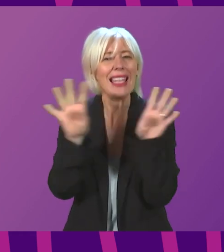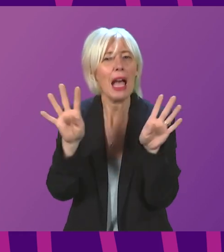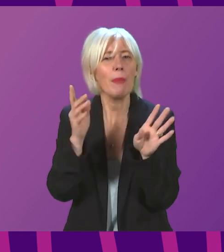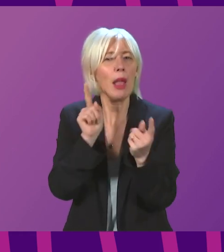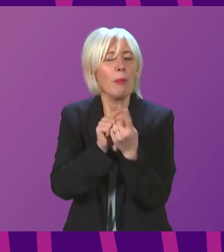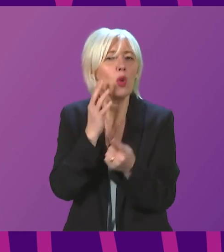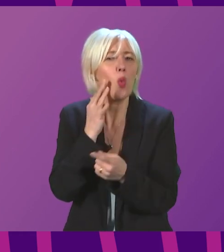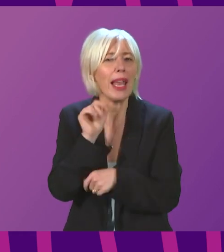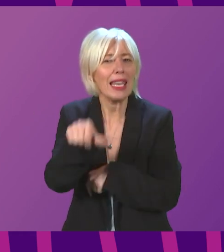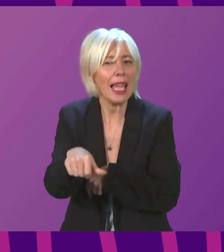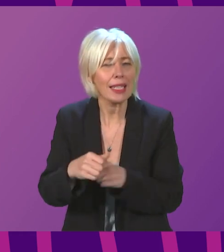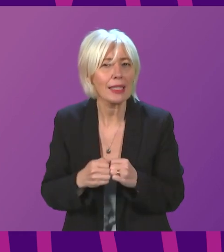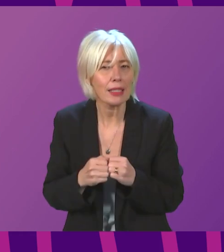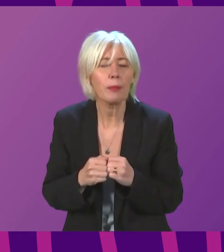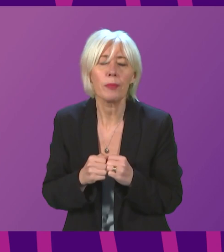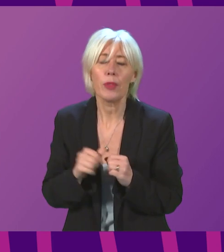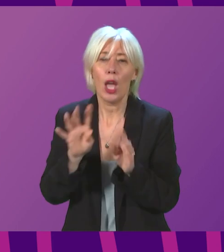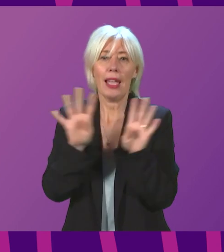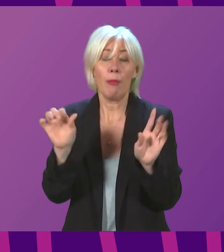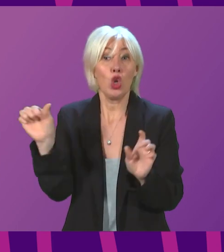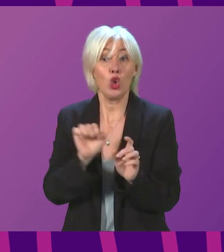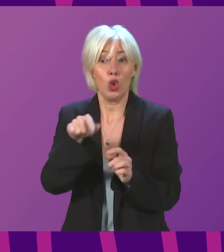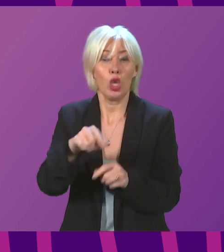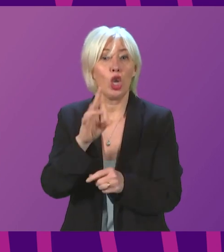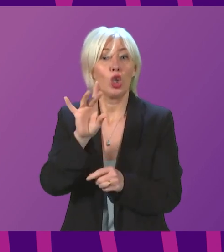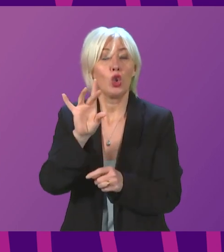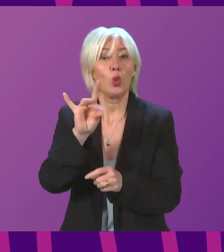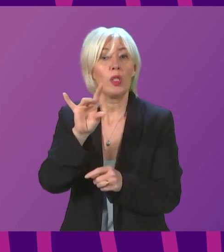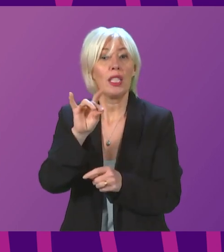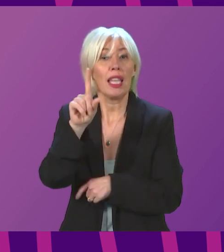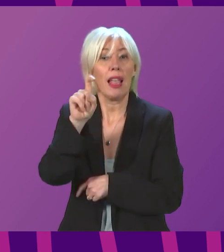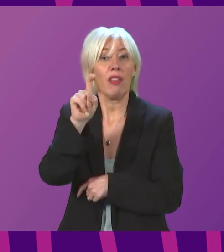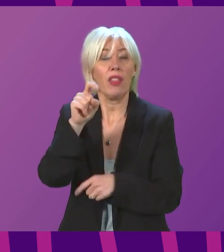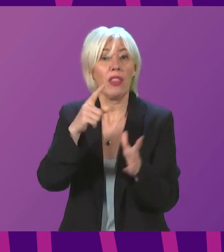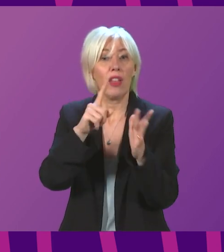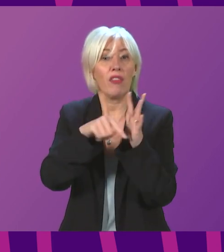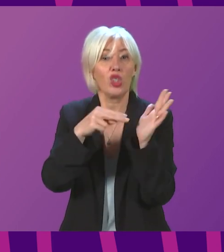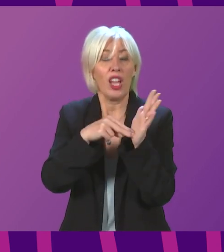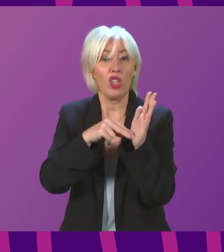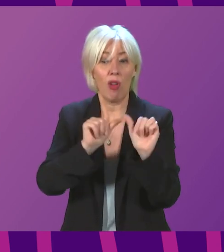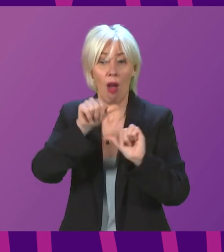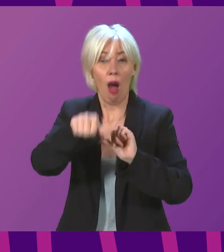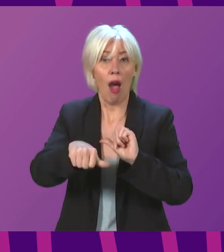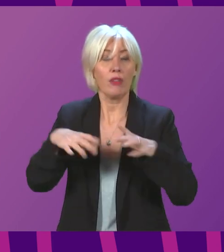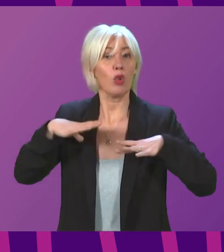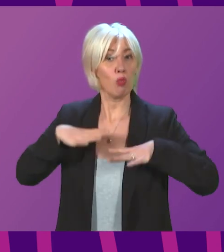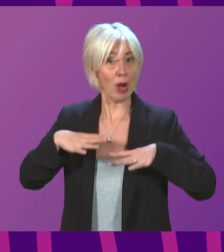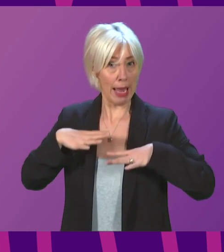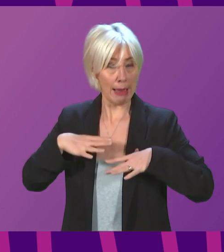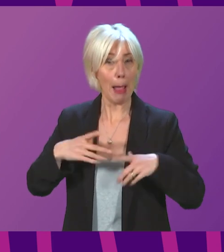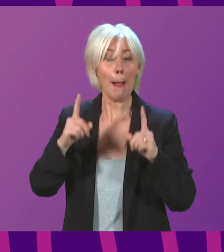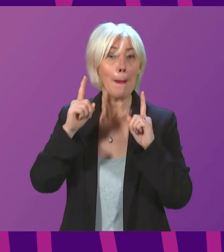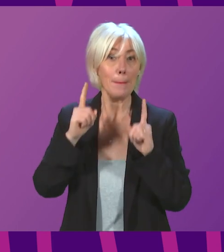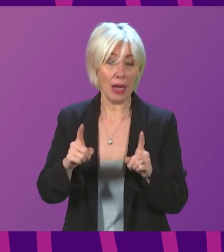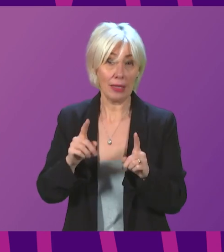First Minister Cabinet is next scheduled to meet on Tuesday the 11th of January following the parliamentary recess however I would